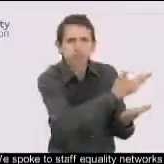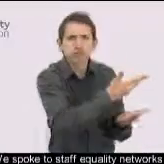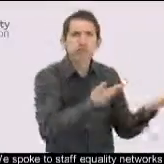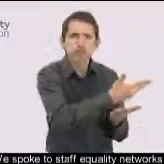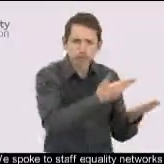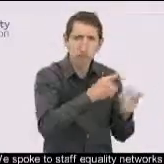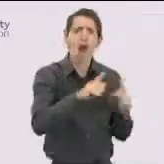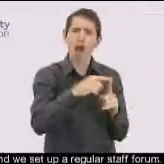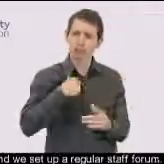forum.